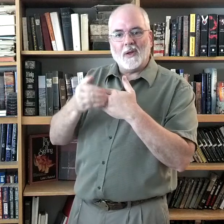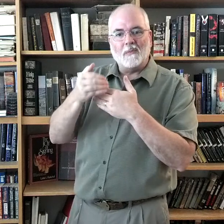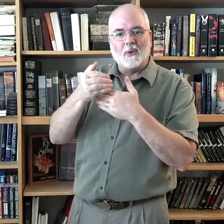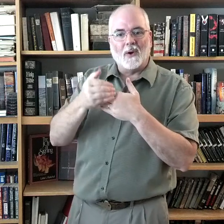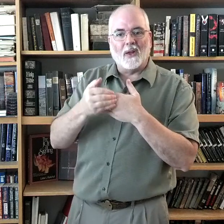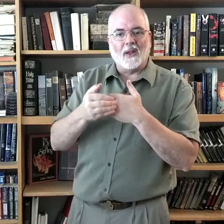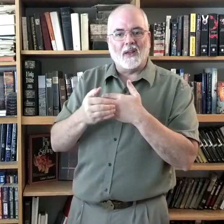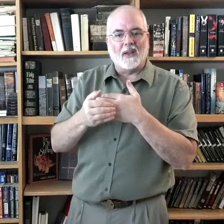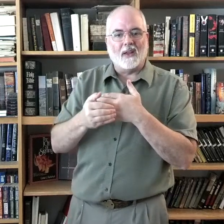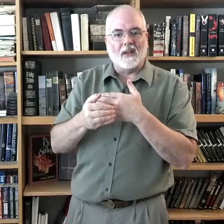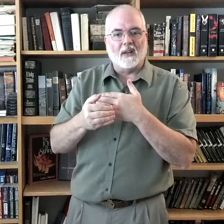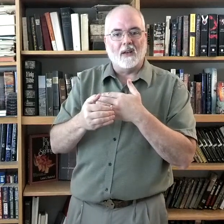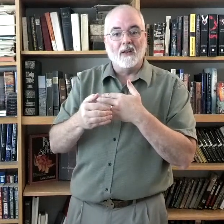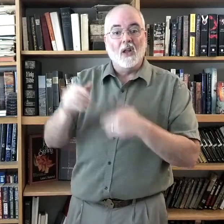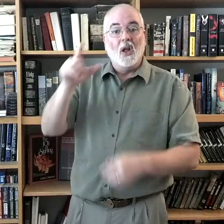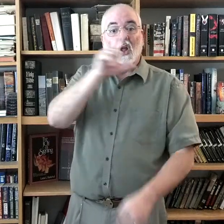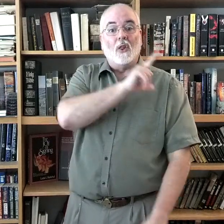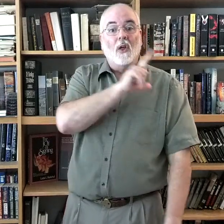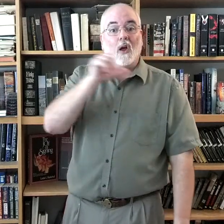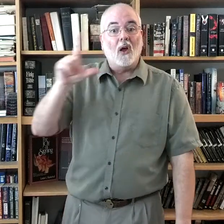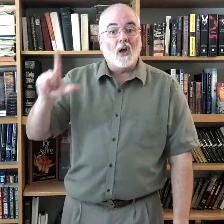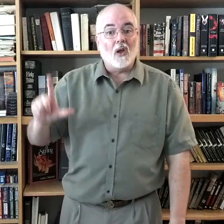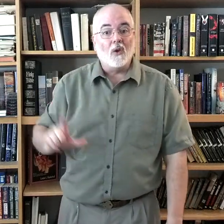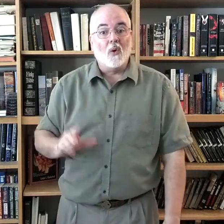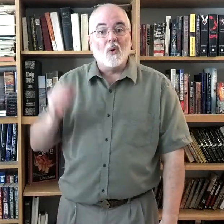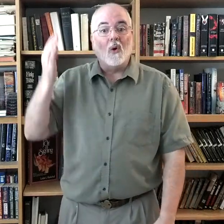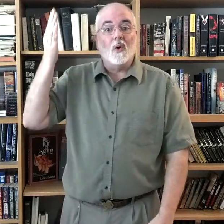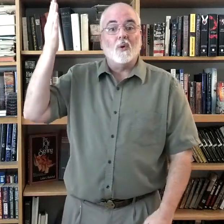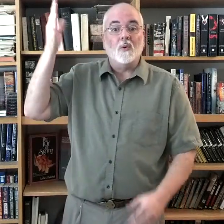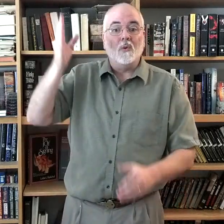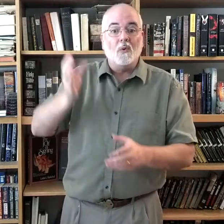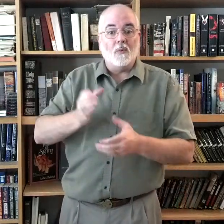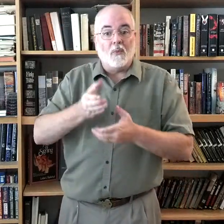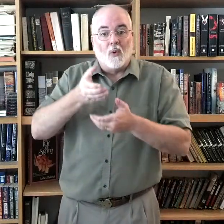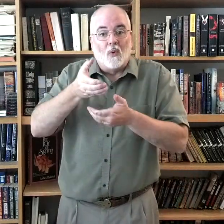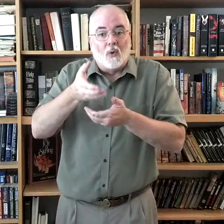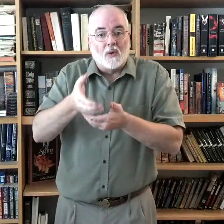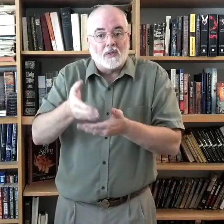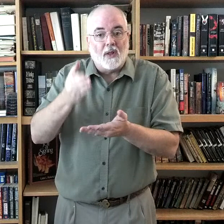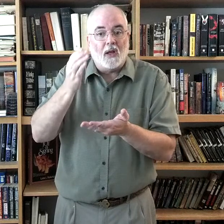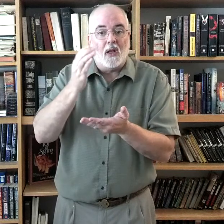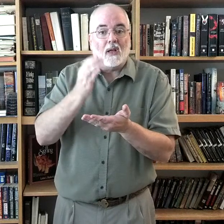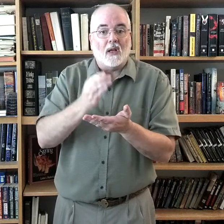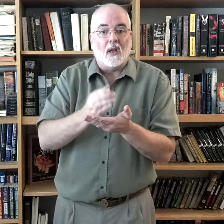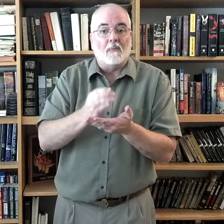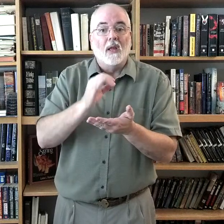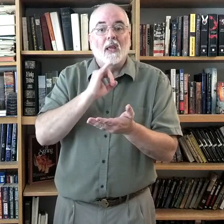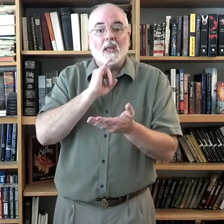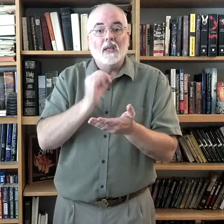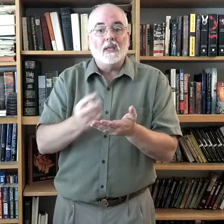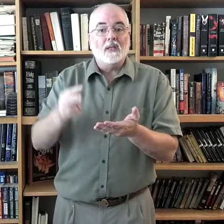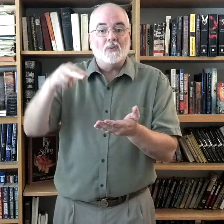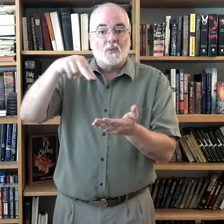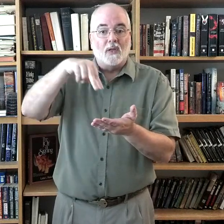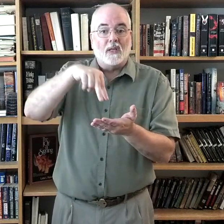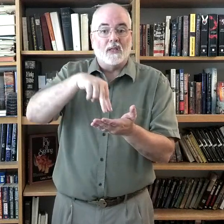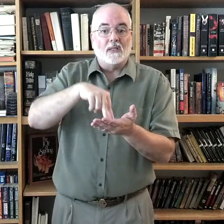bread. The Lord who pours the cup is risen